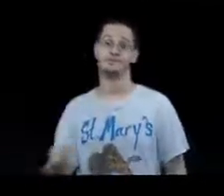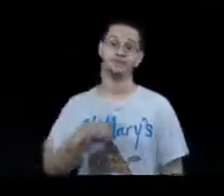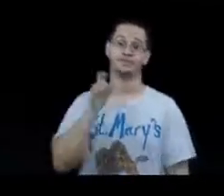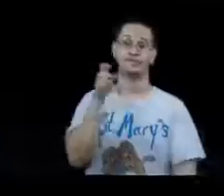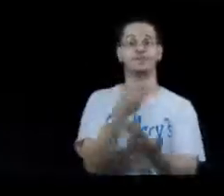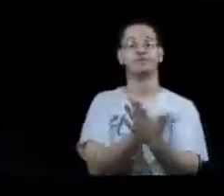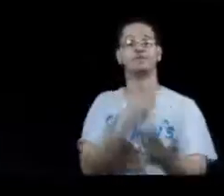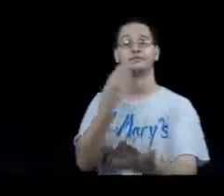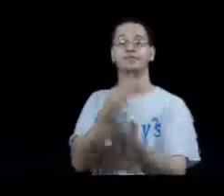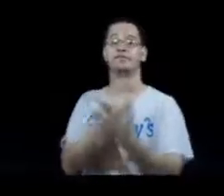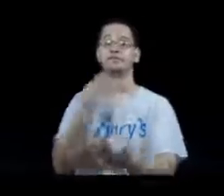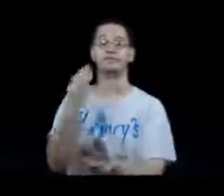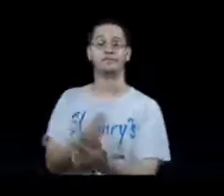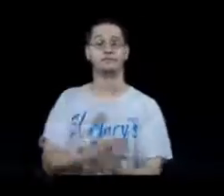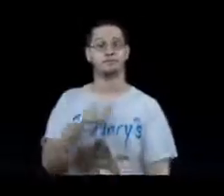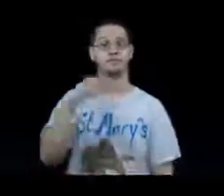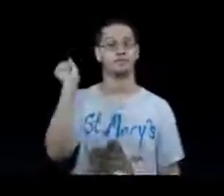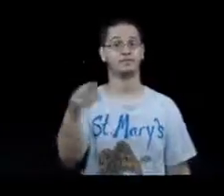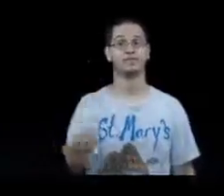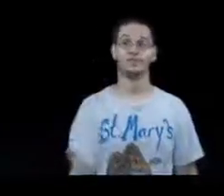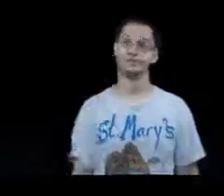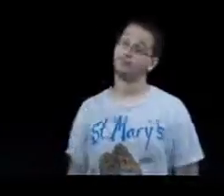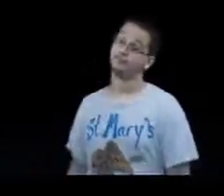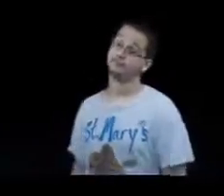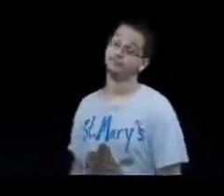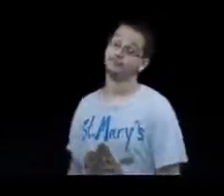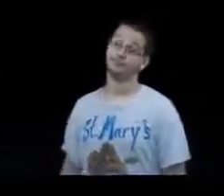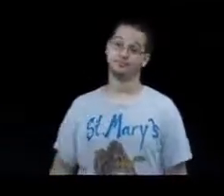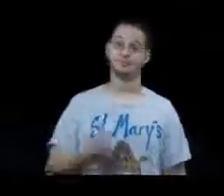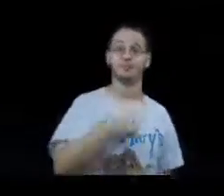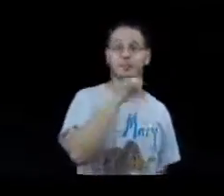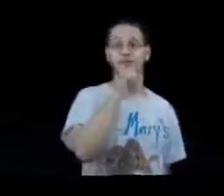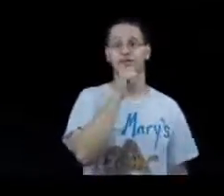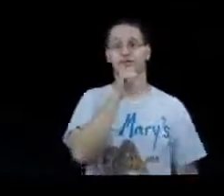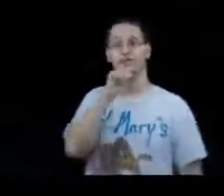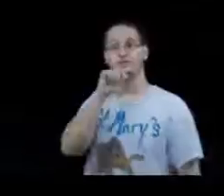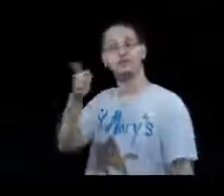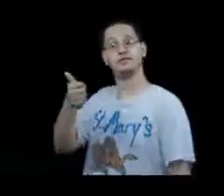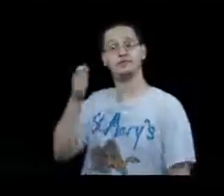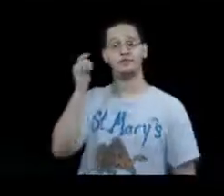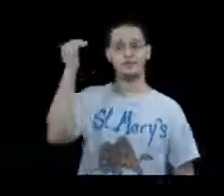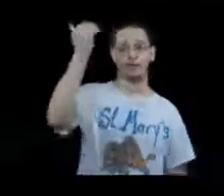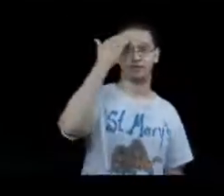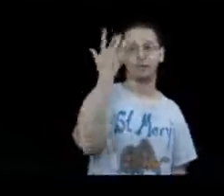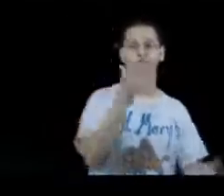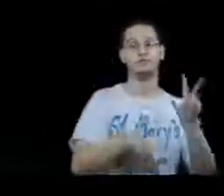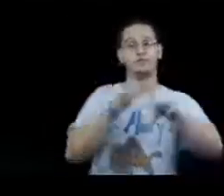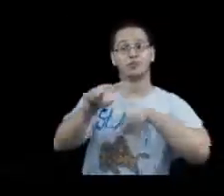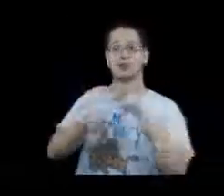a dollar, dollar, dollar, that's what I need Well, don't know if I'm walking on solid